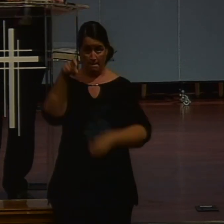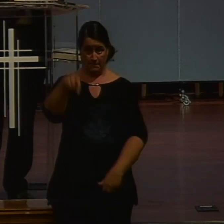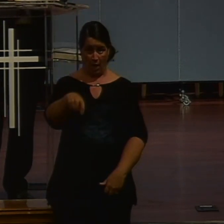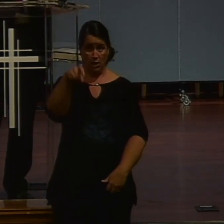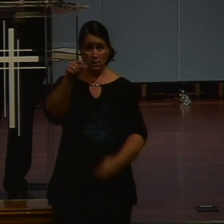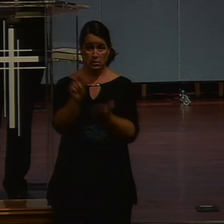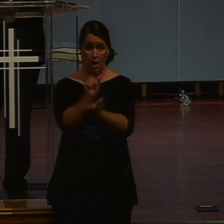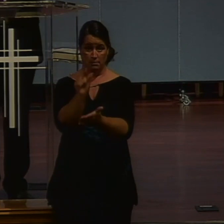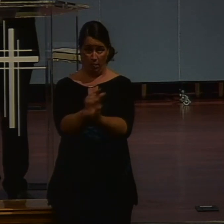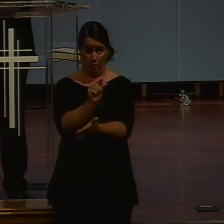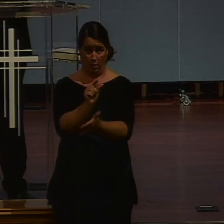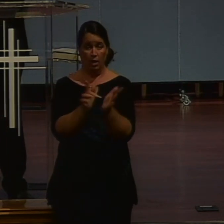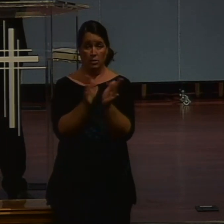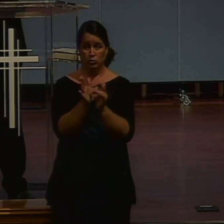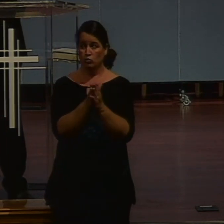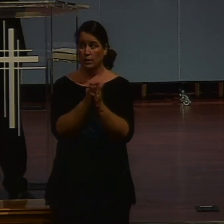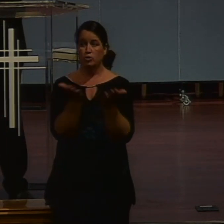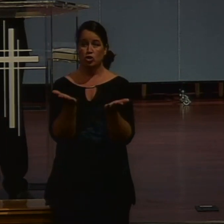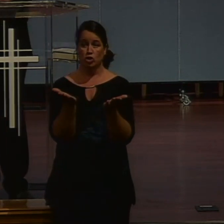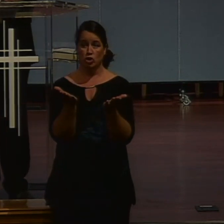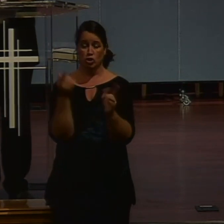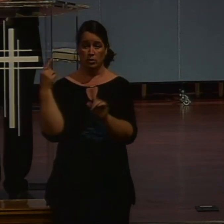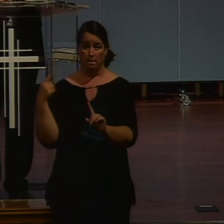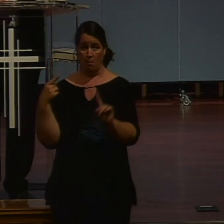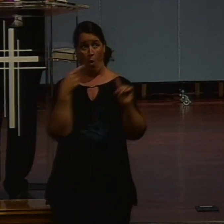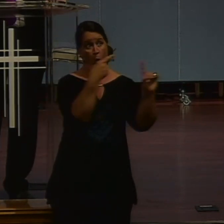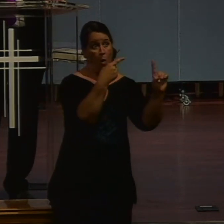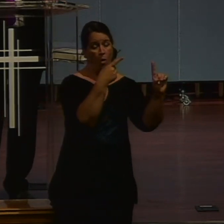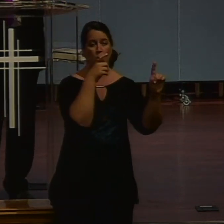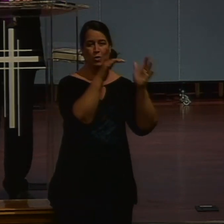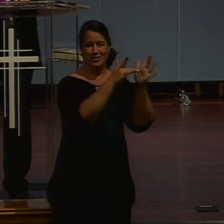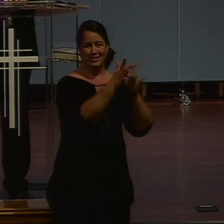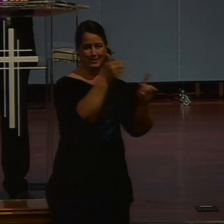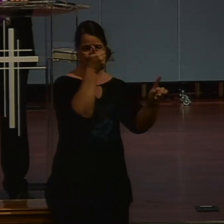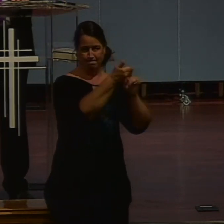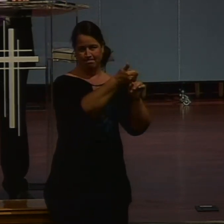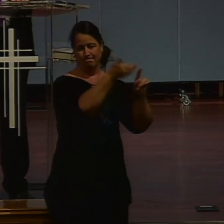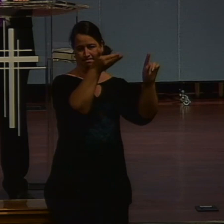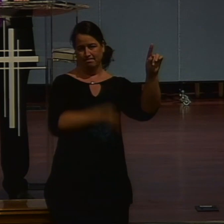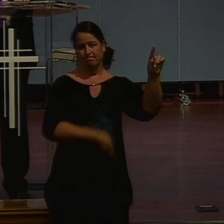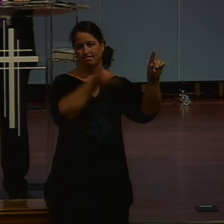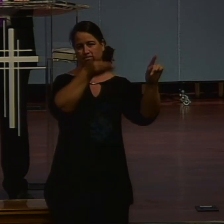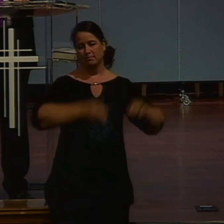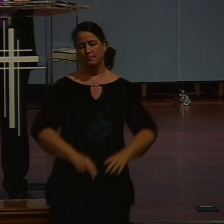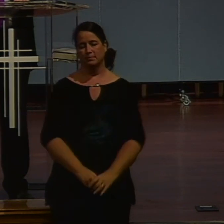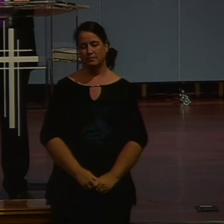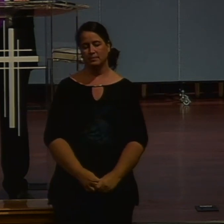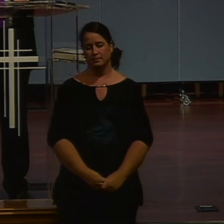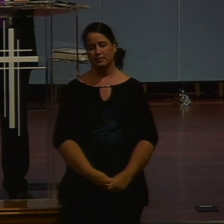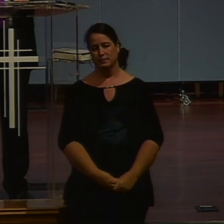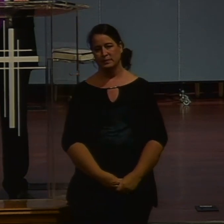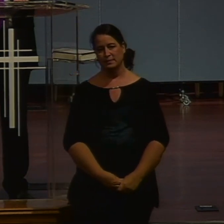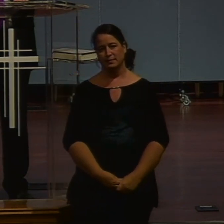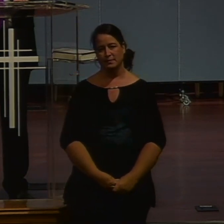The gospel. Scripture. And. All scripture points. To who? A person. And his name. Is none other than. The Lord.